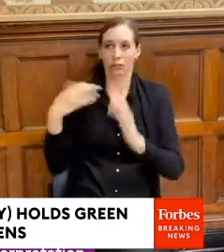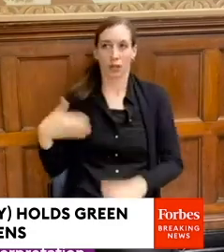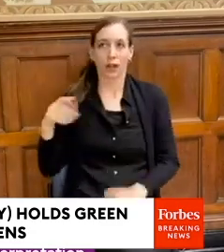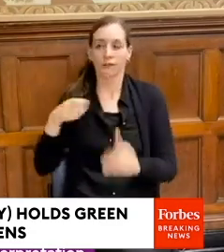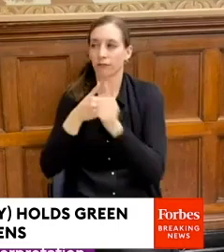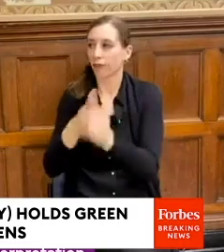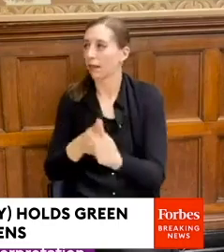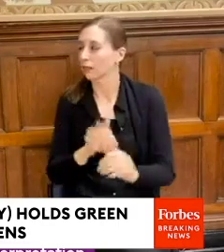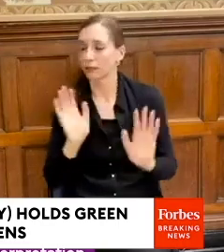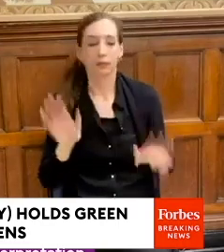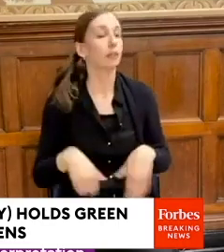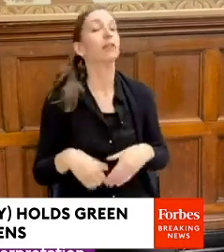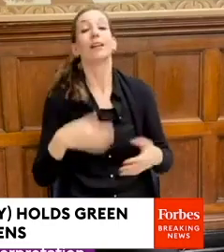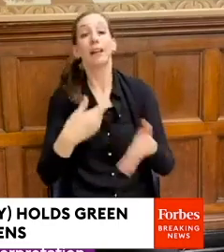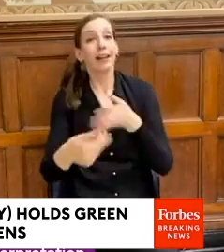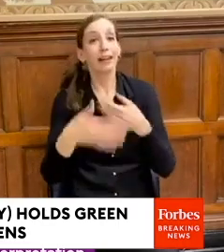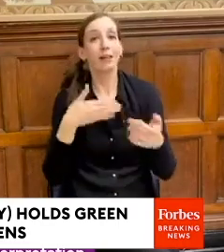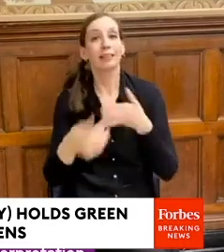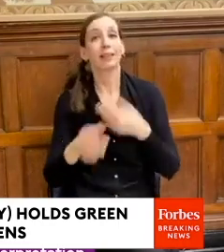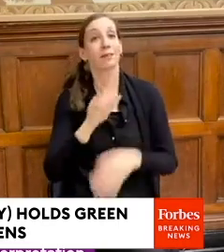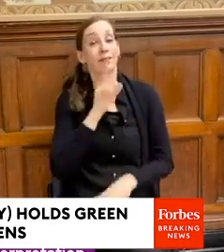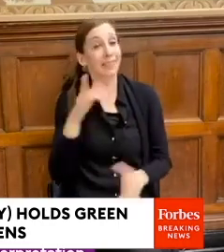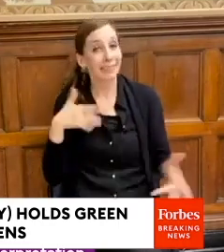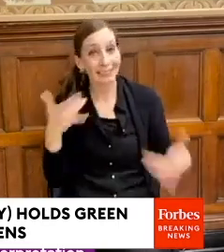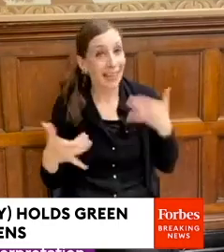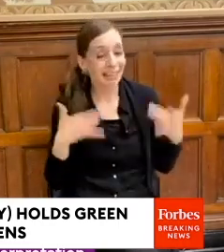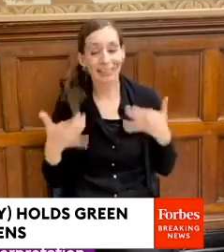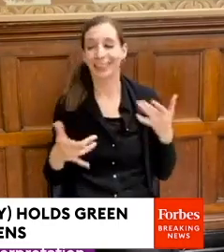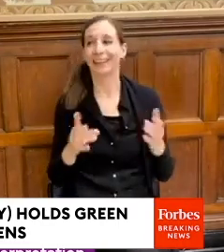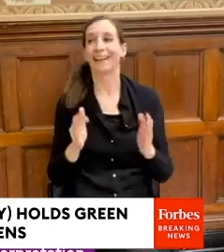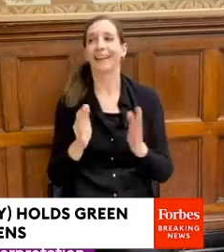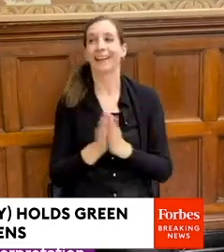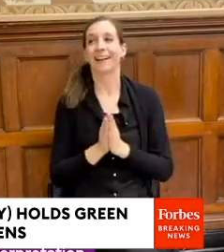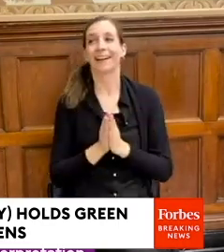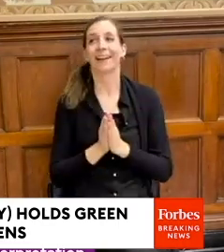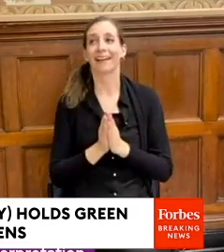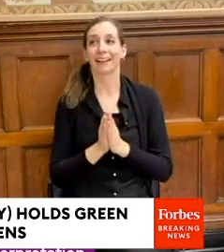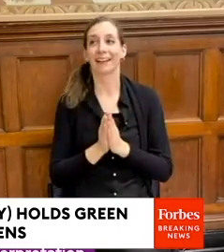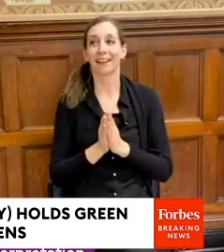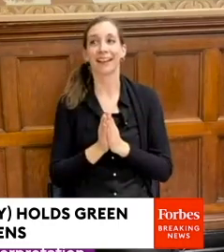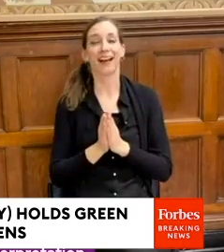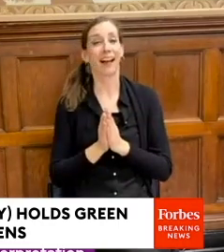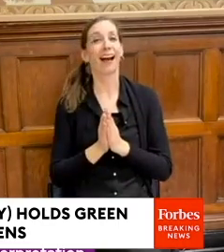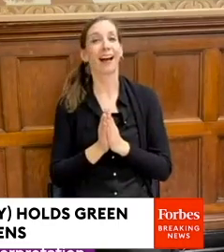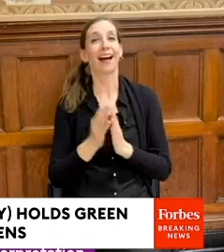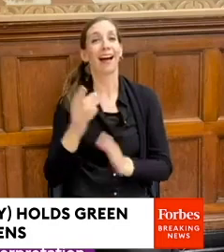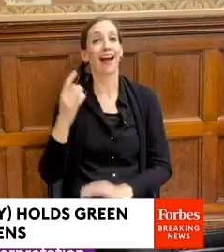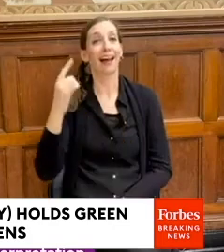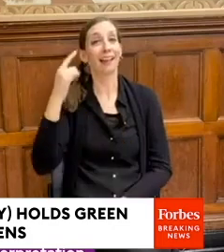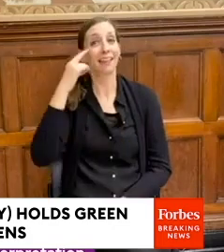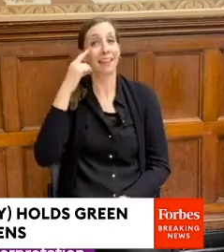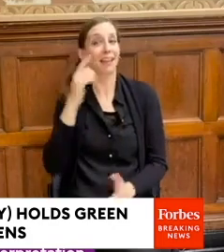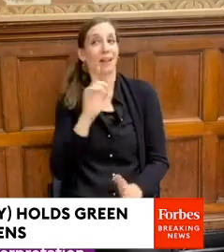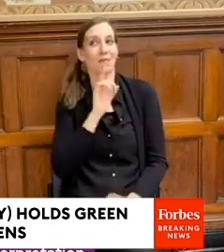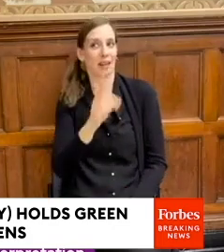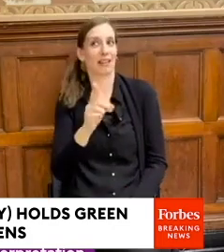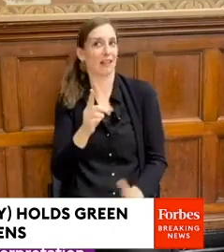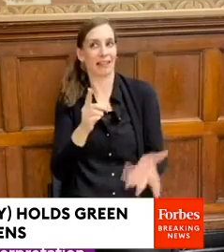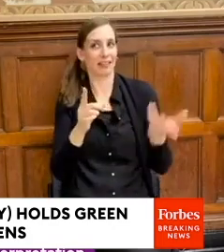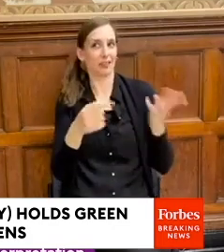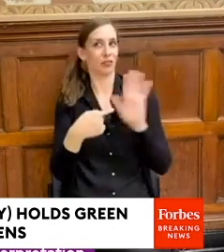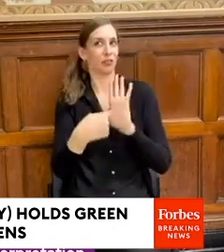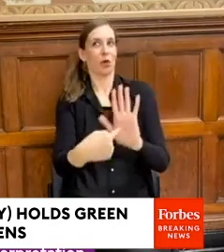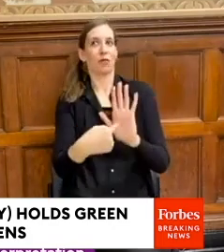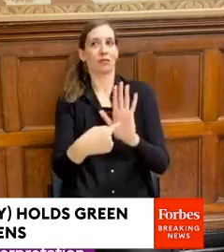So I'm really, really, really excited about this. And I believe that it's really just a testament to when people say that we